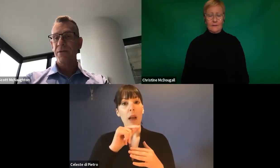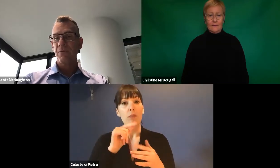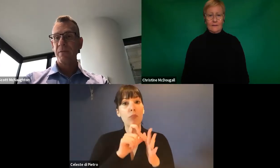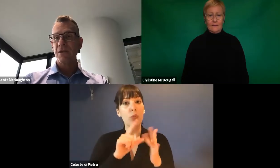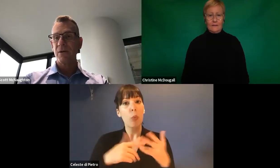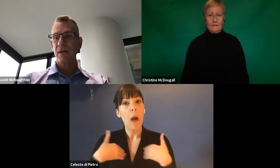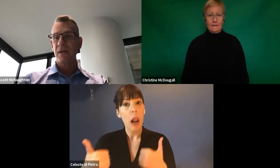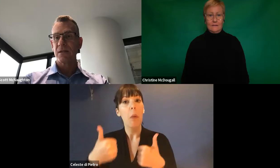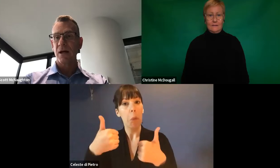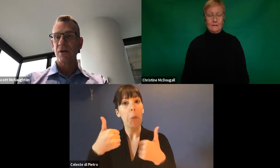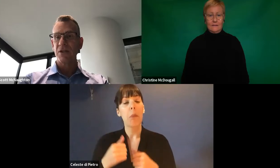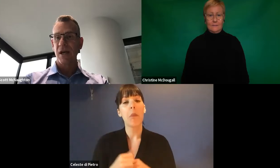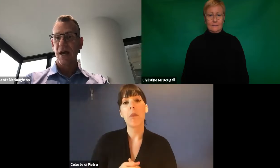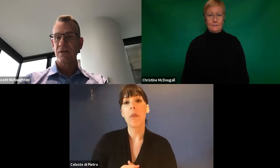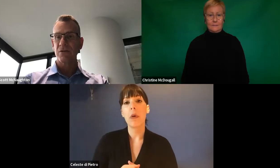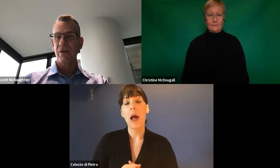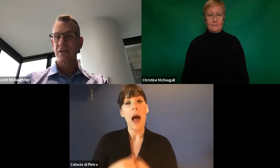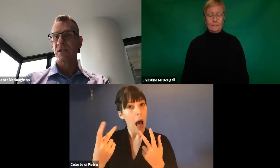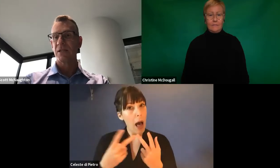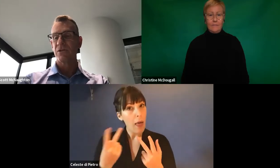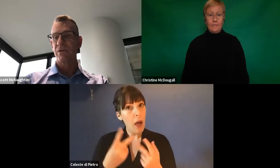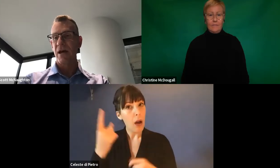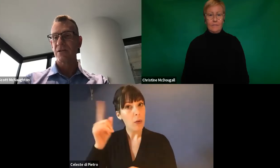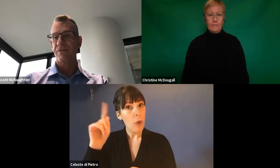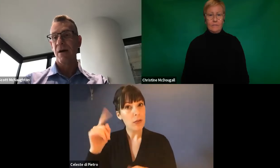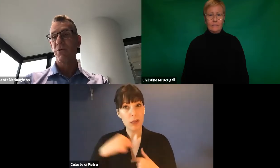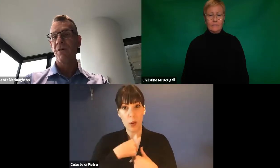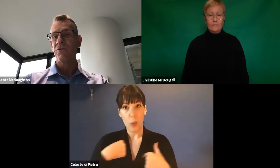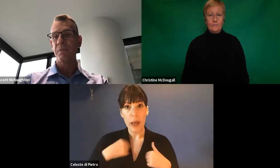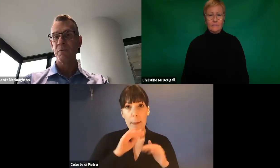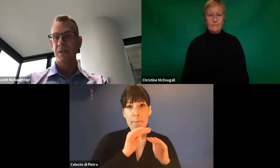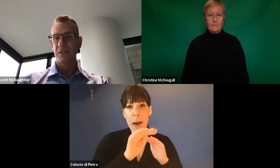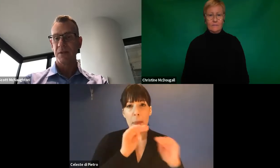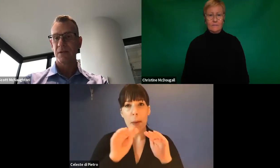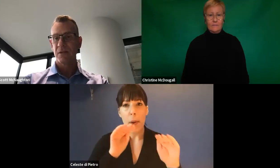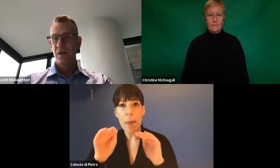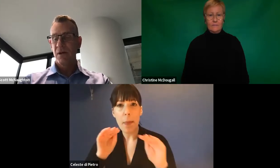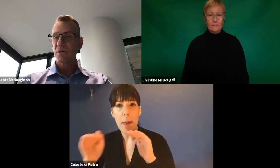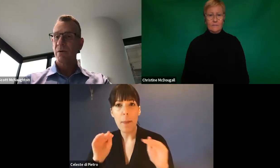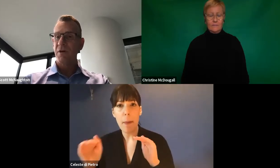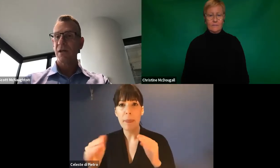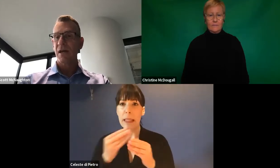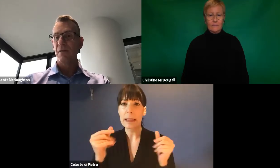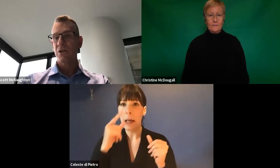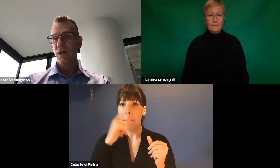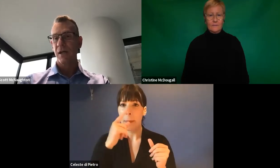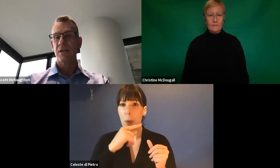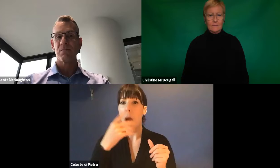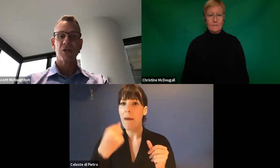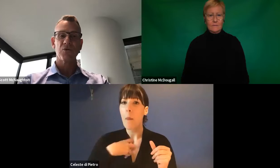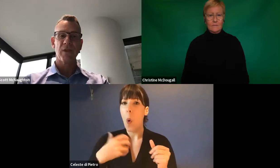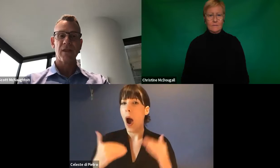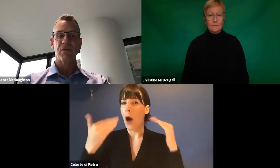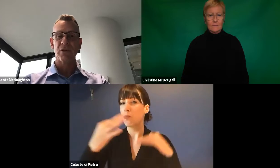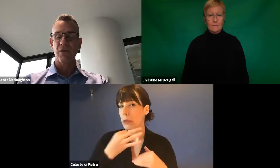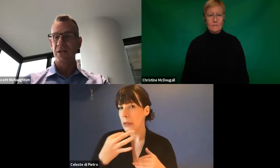Another thing we've been doing is reaching out to around 62,000 of our more vulnerable participants. So we're phoning them, we're checking in